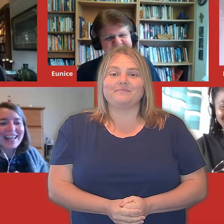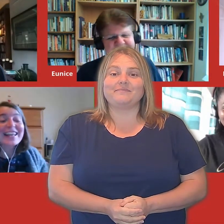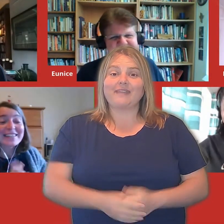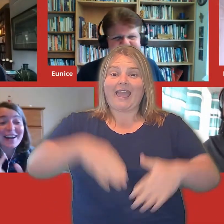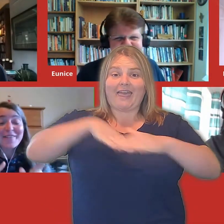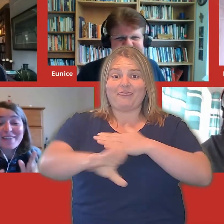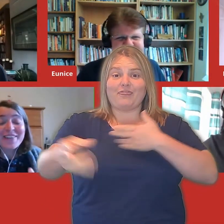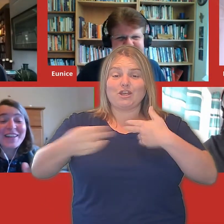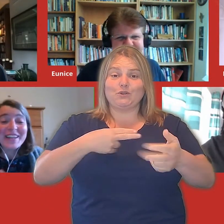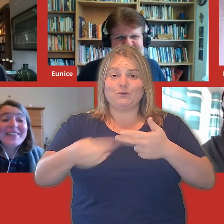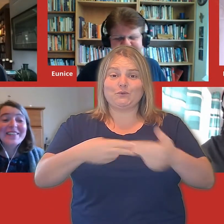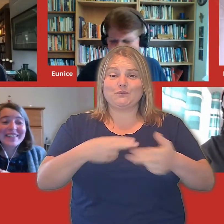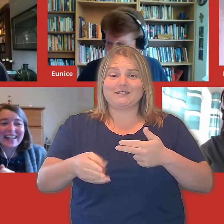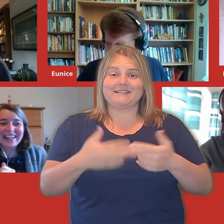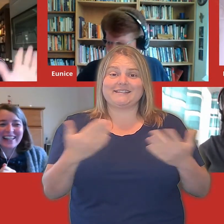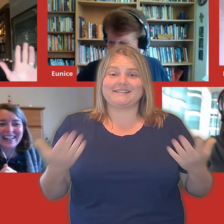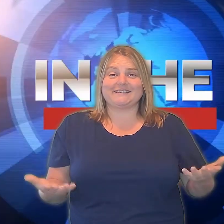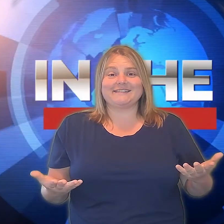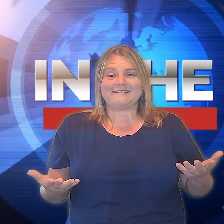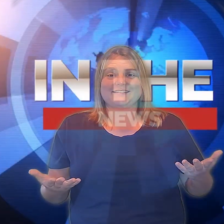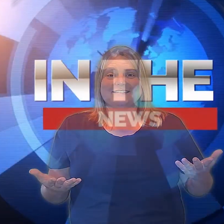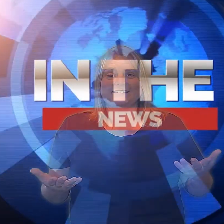Right. It's time for in the news.